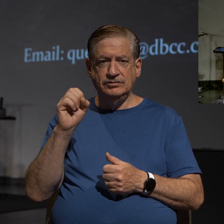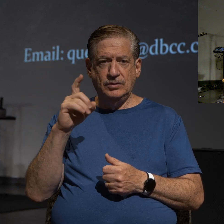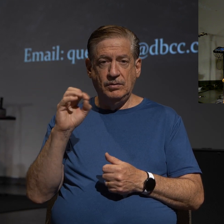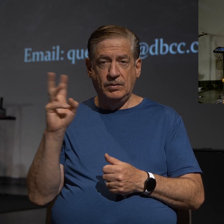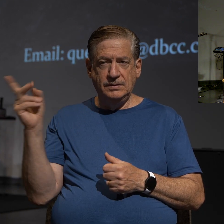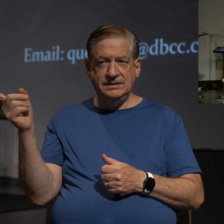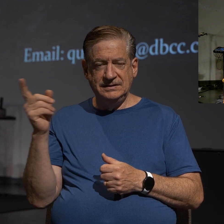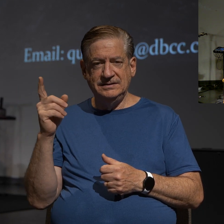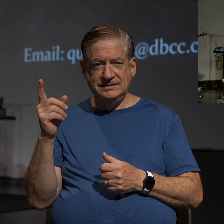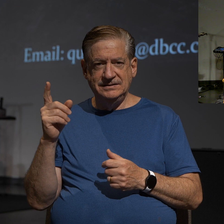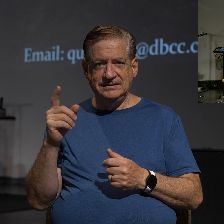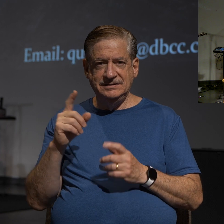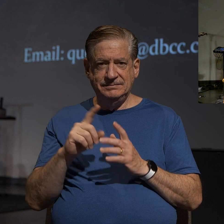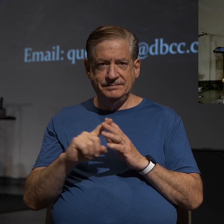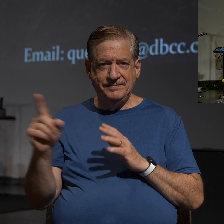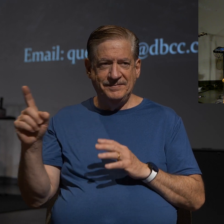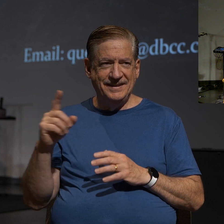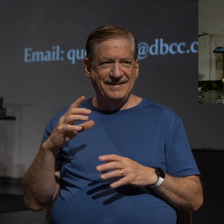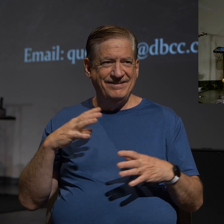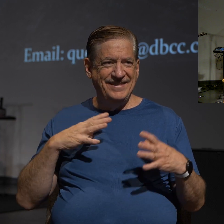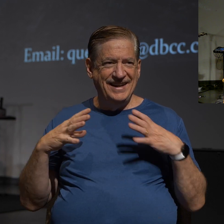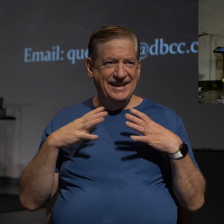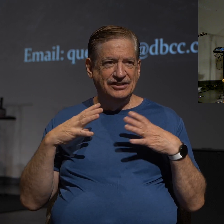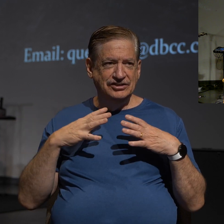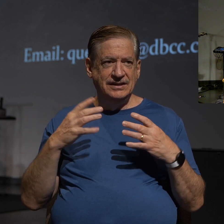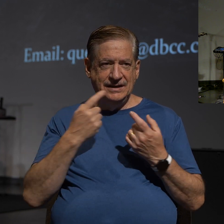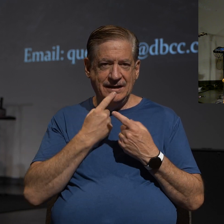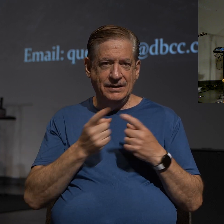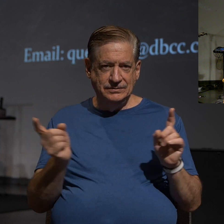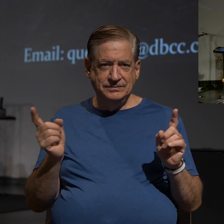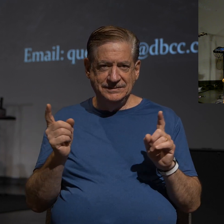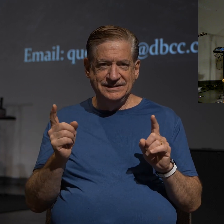He and his wife, Deborah, are celebrating their anniversary, which is great.